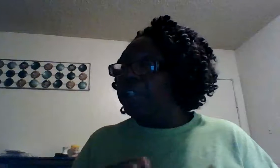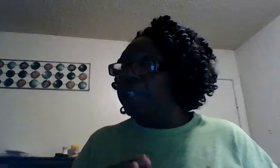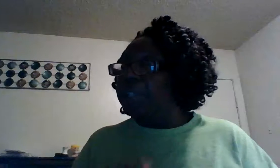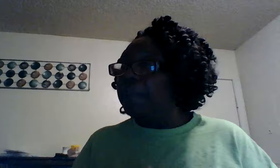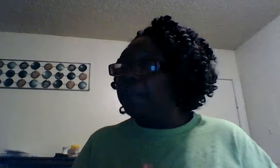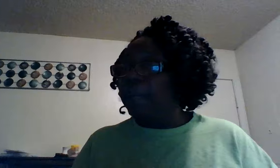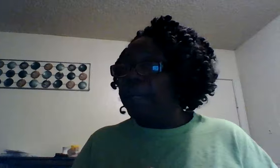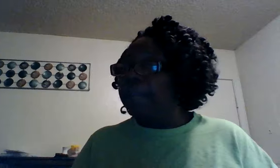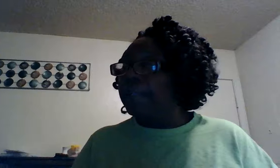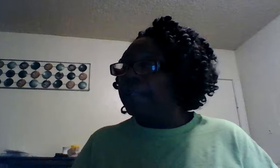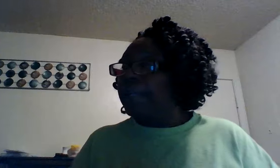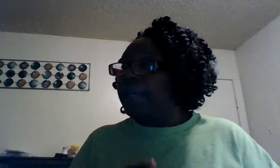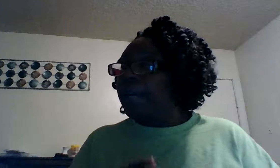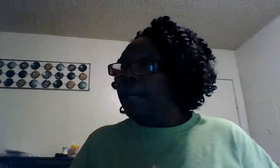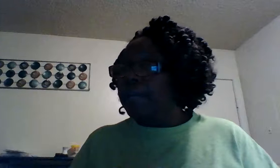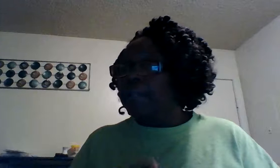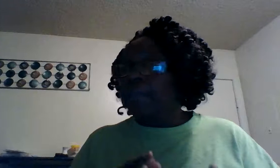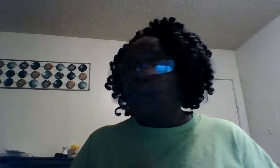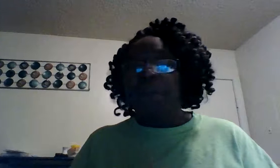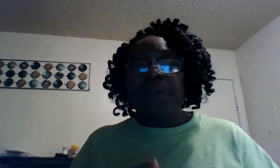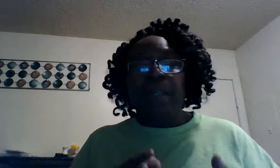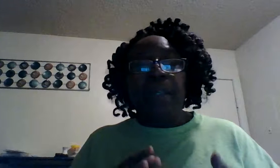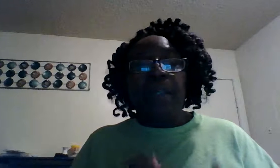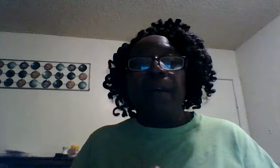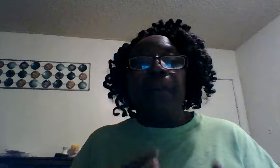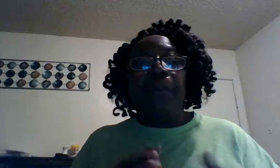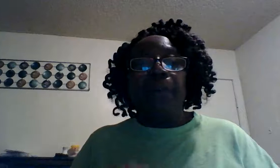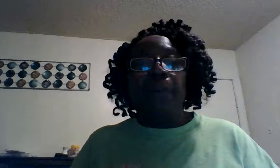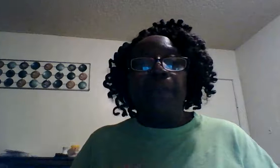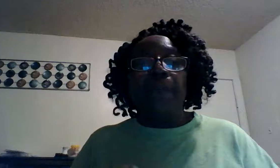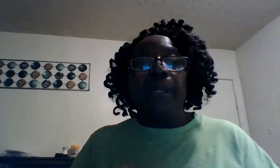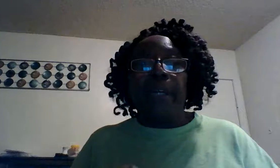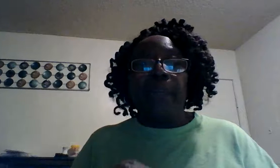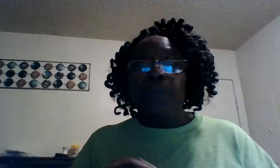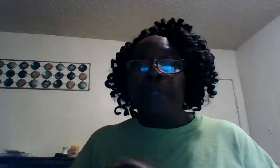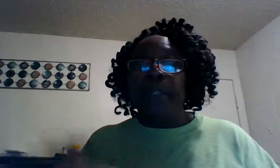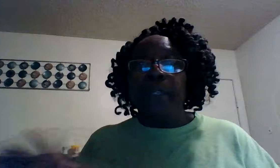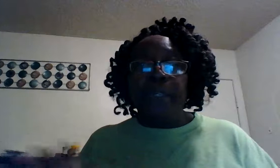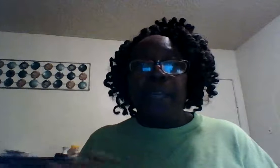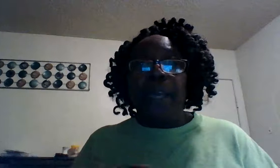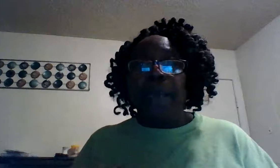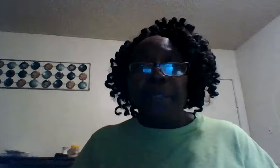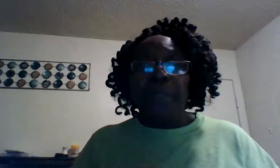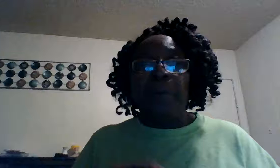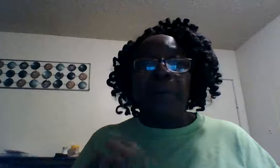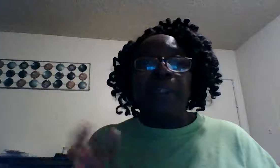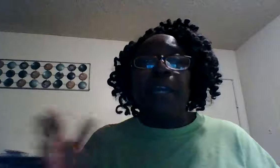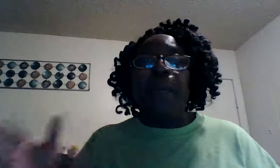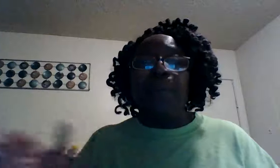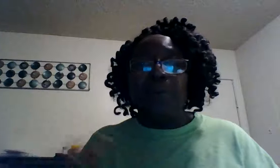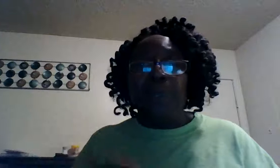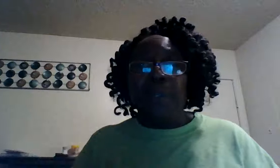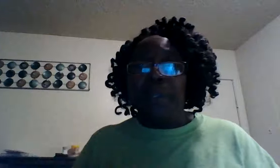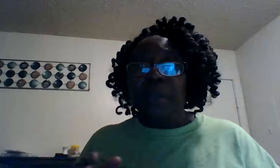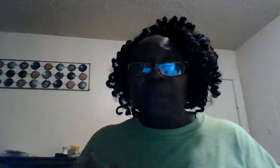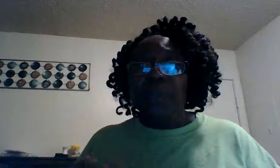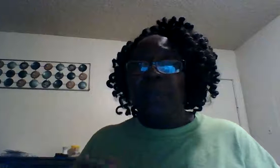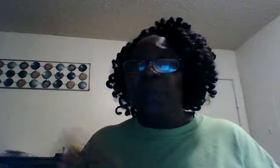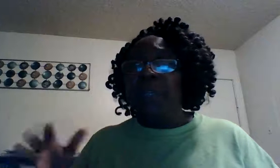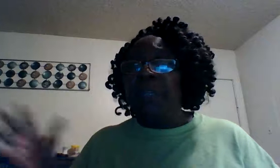shall separate us from the love of Christ what what in your life but the word says who who means